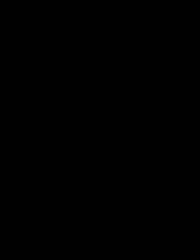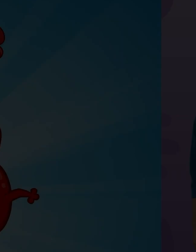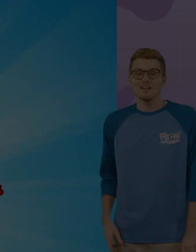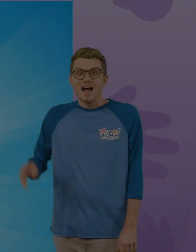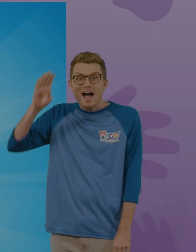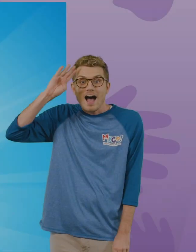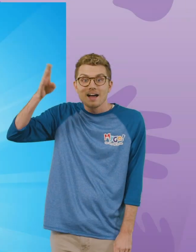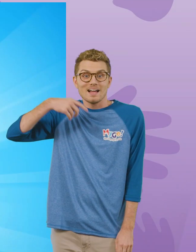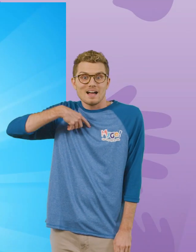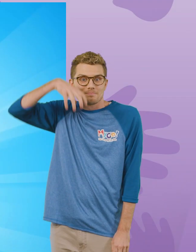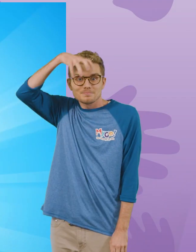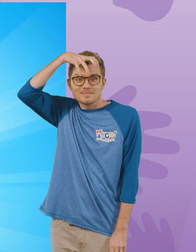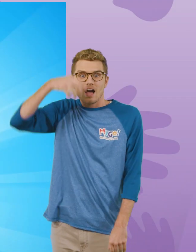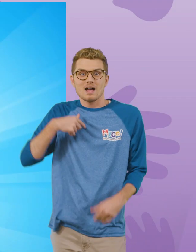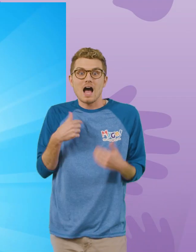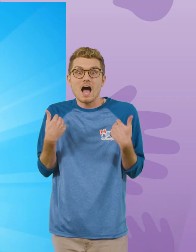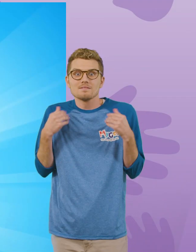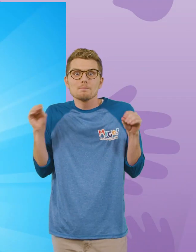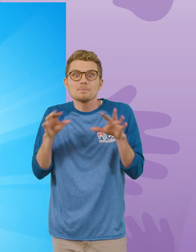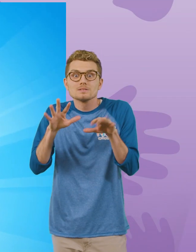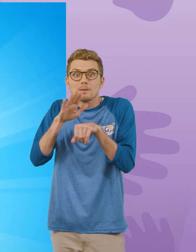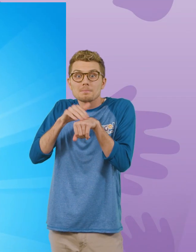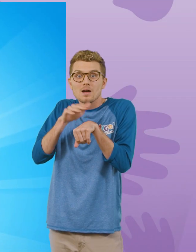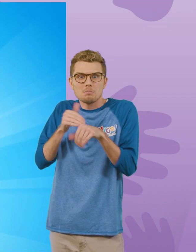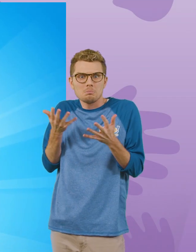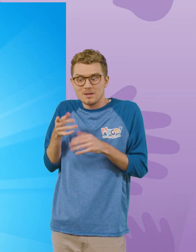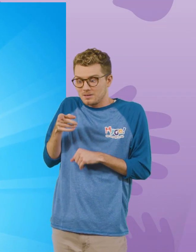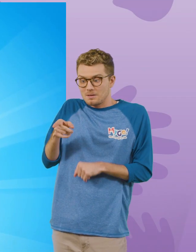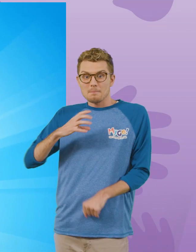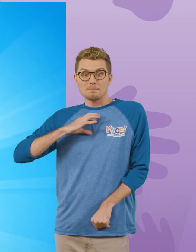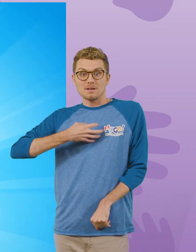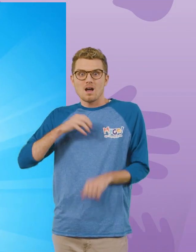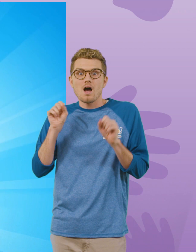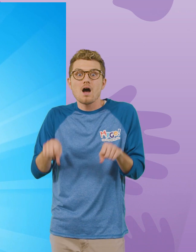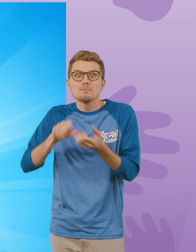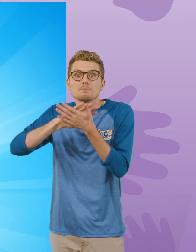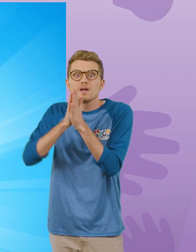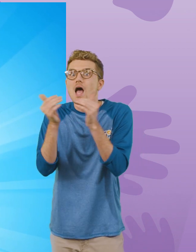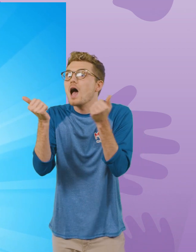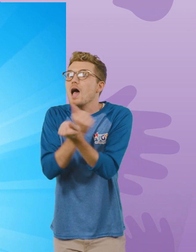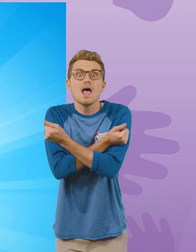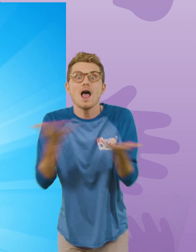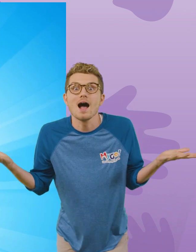Hi, I'm Mila, and my magic pet Morple can morph into anything I want.